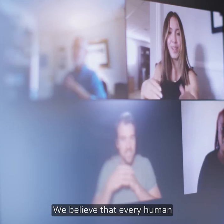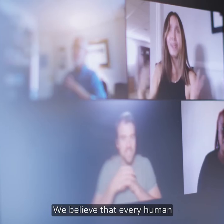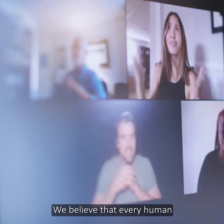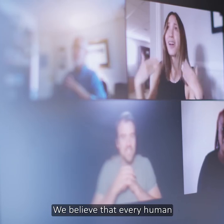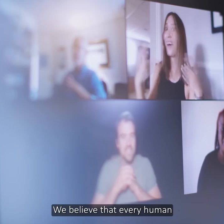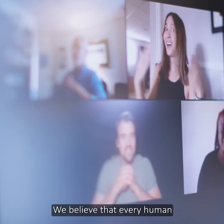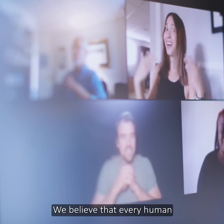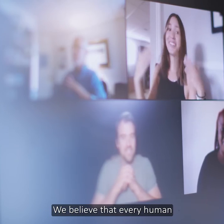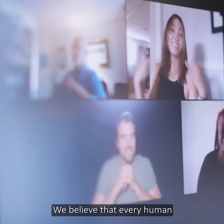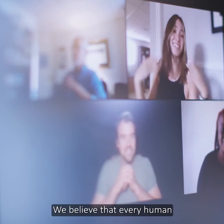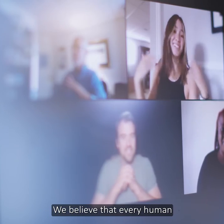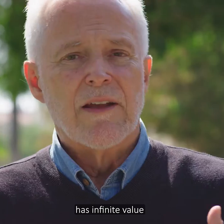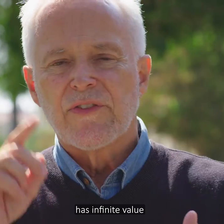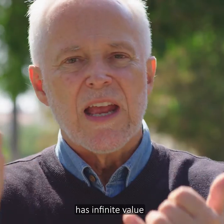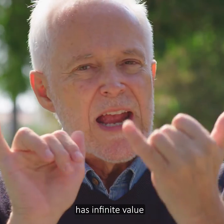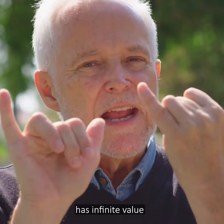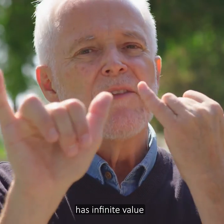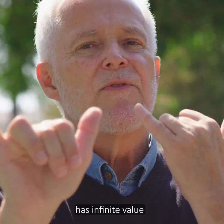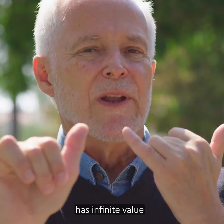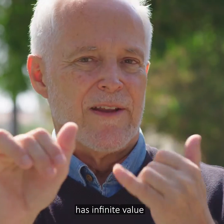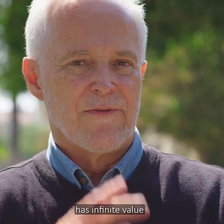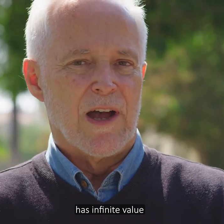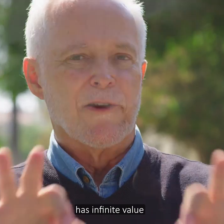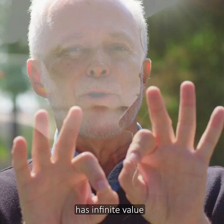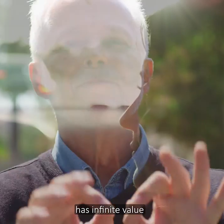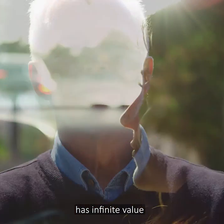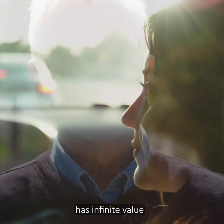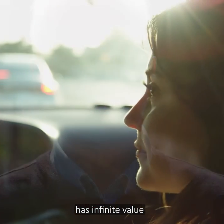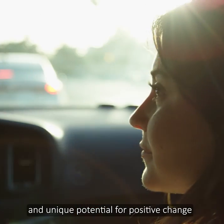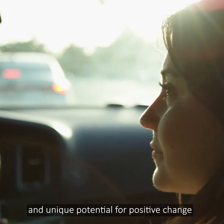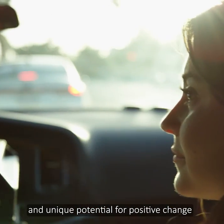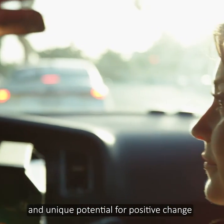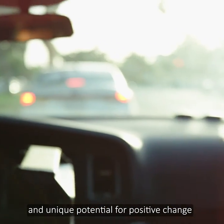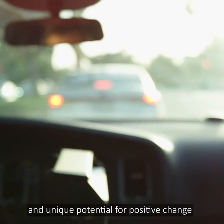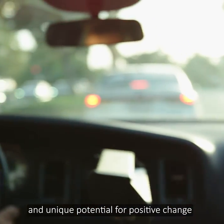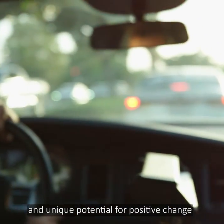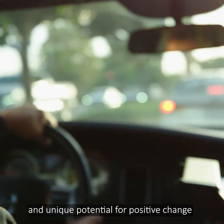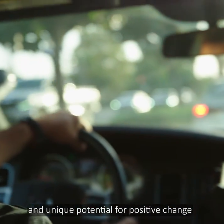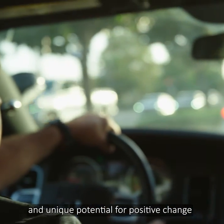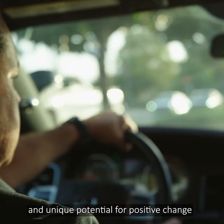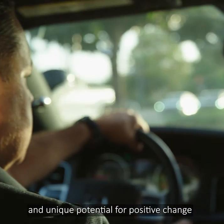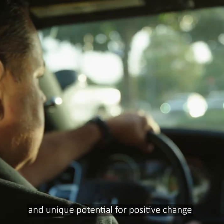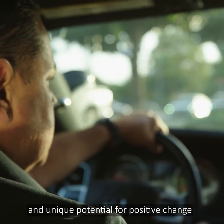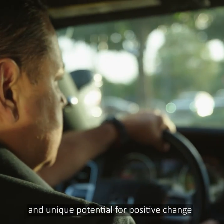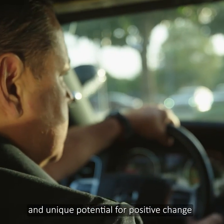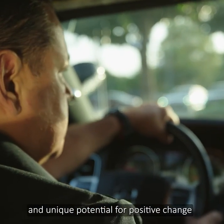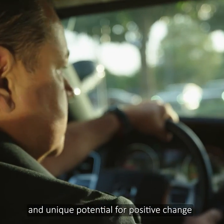that every human has infinite value and unique potential for positive change